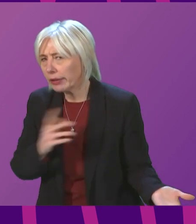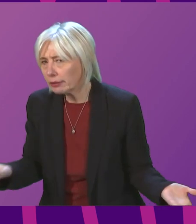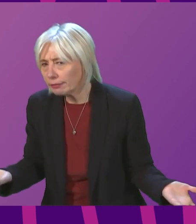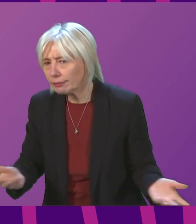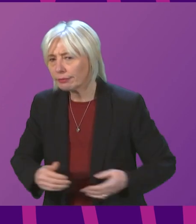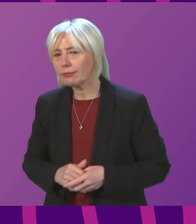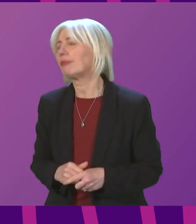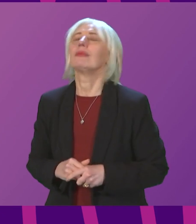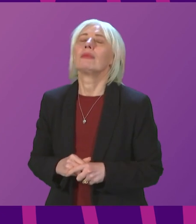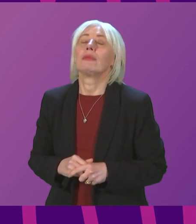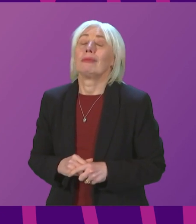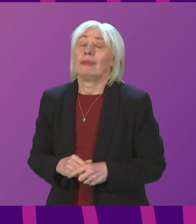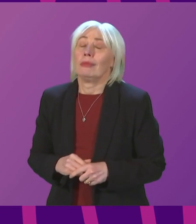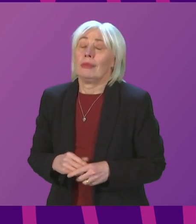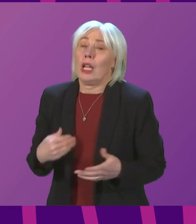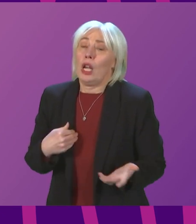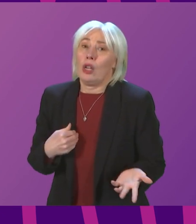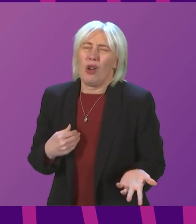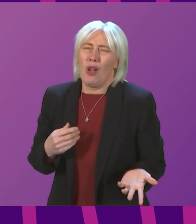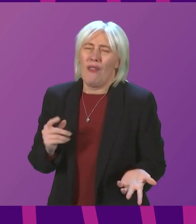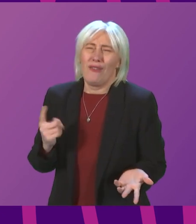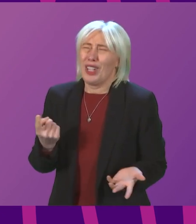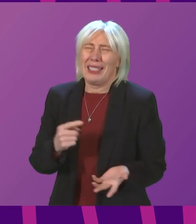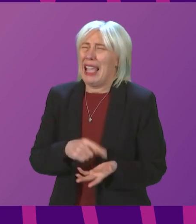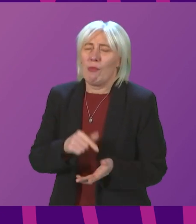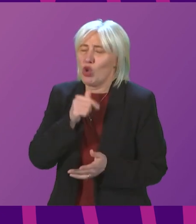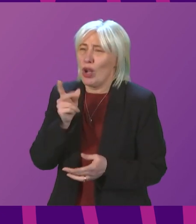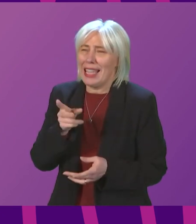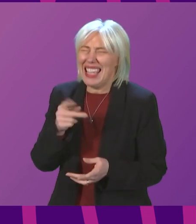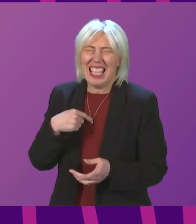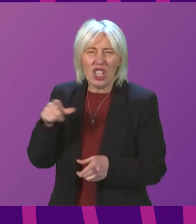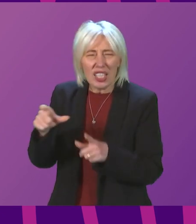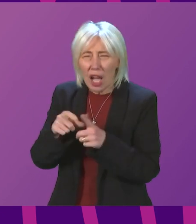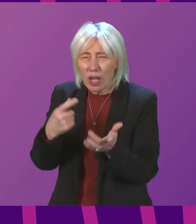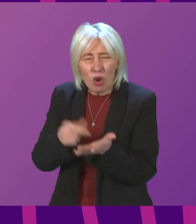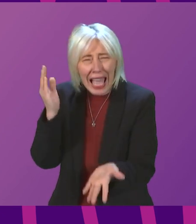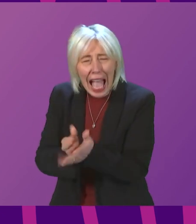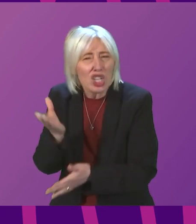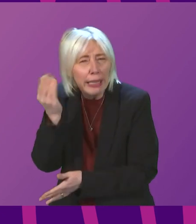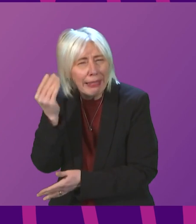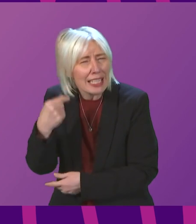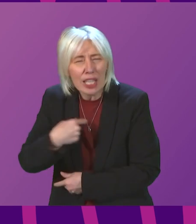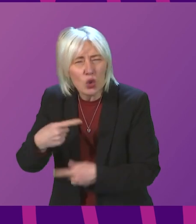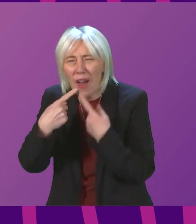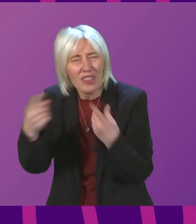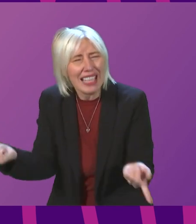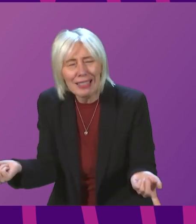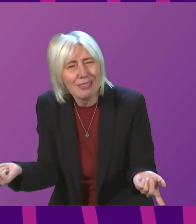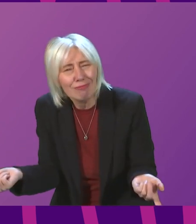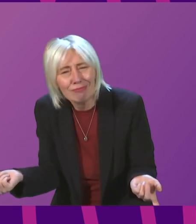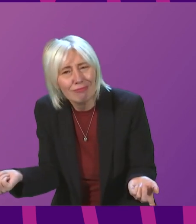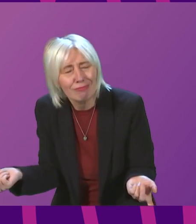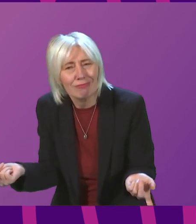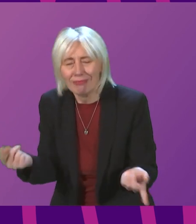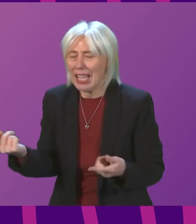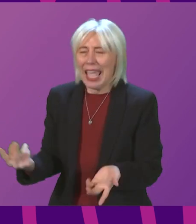Firstly, not for the first time. I can't help wondering if Douglas Ross listened to a single word of the statement I have just delivered to Parliament. He